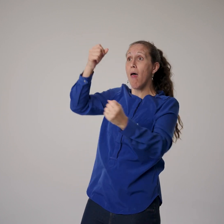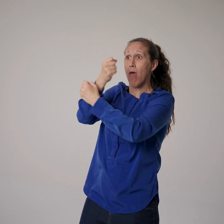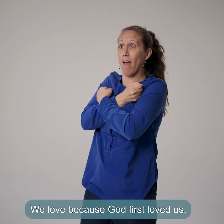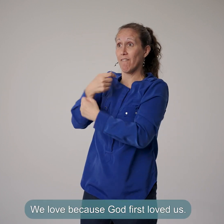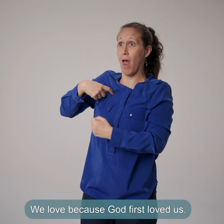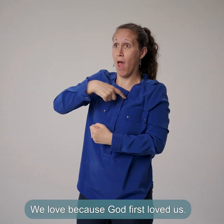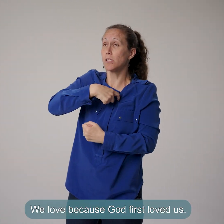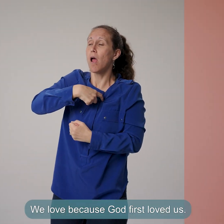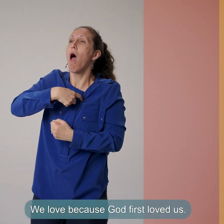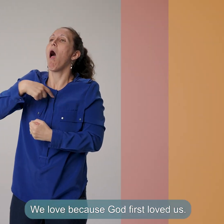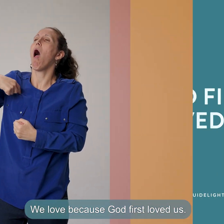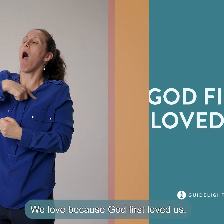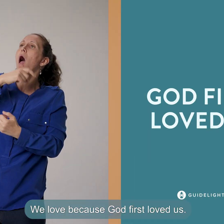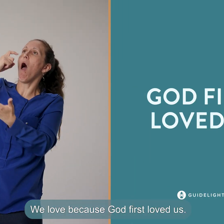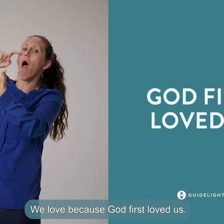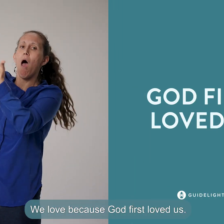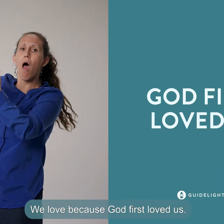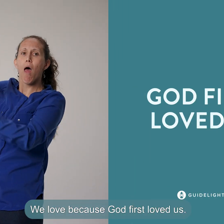We love because God first loved us.